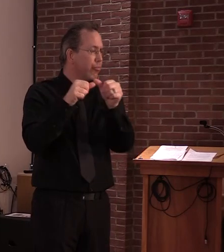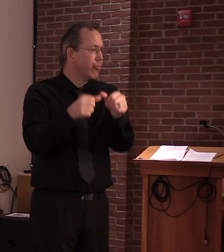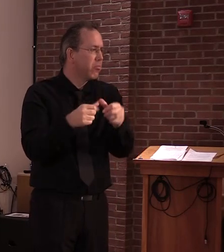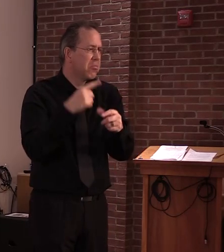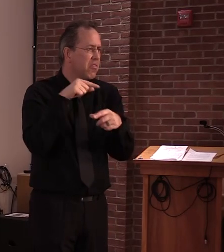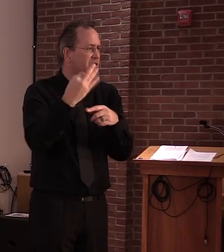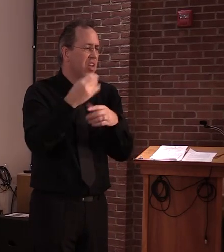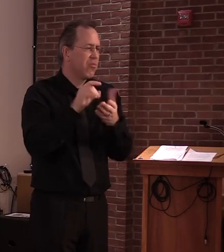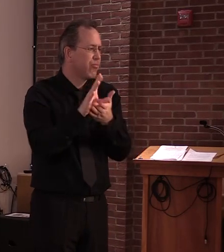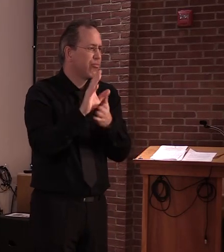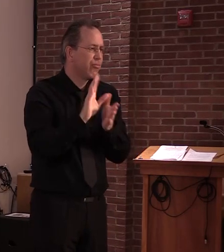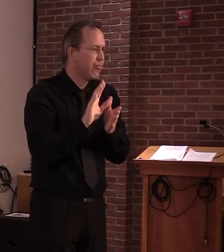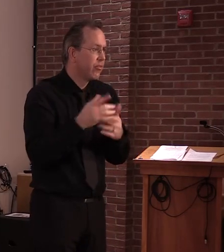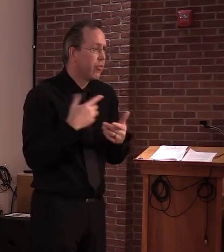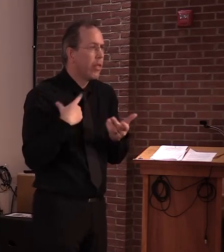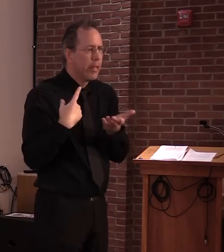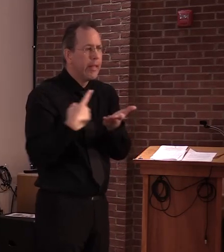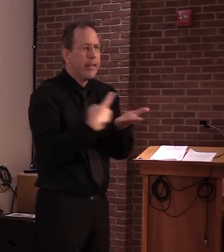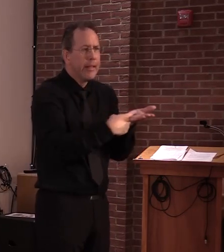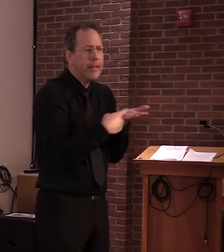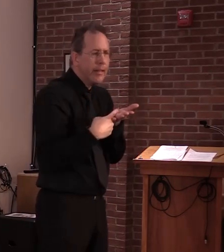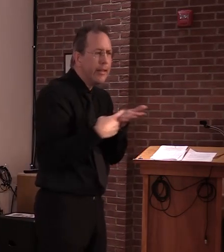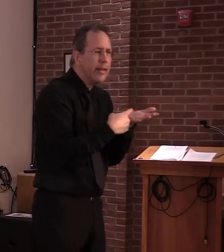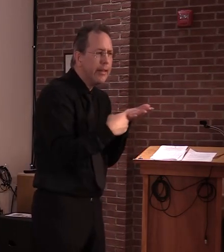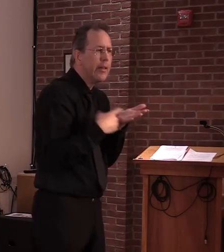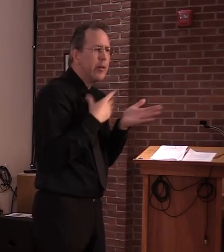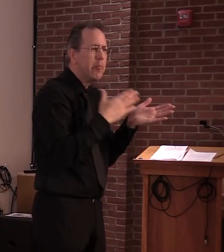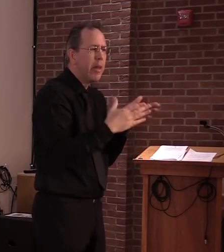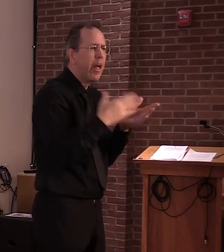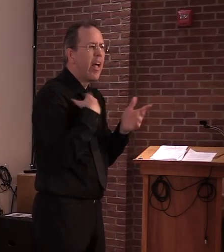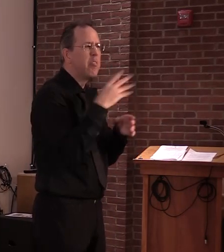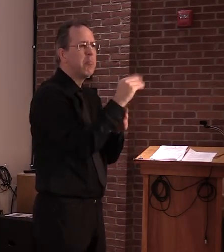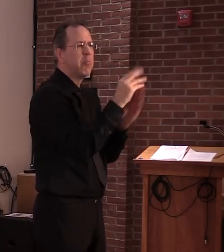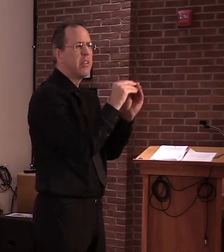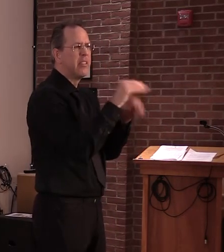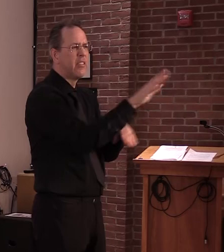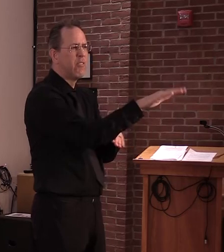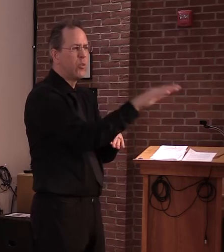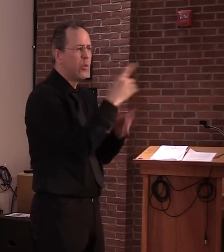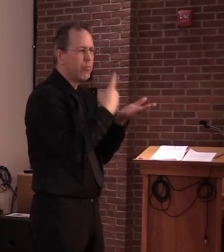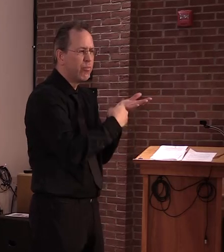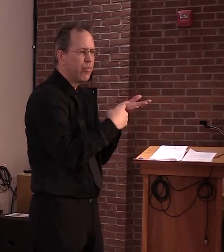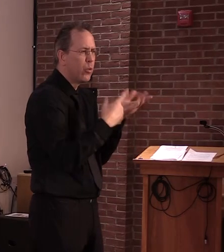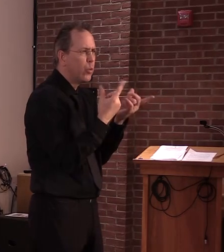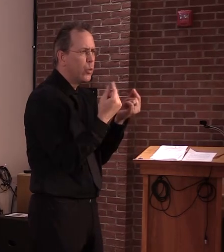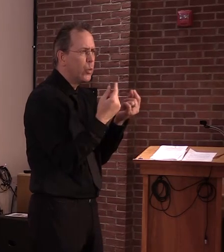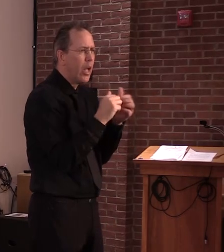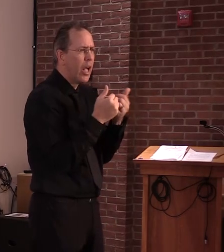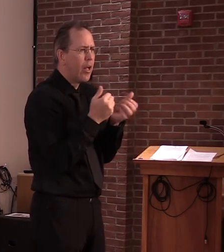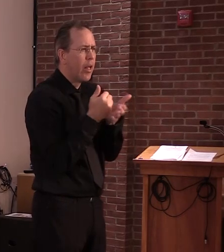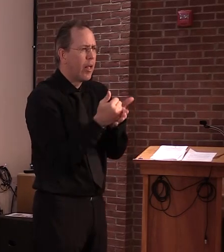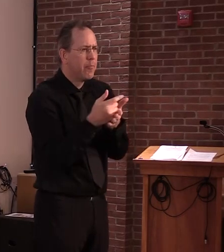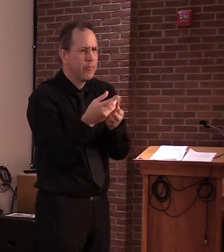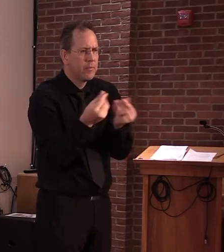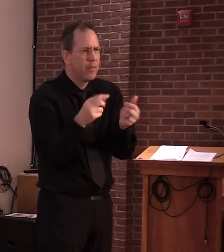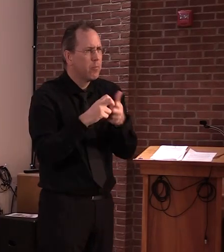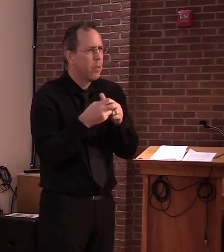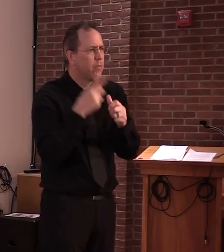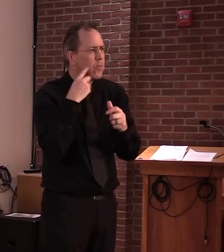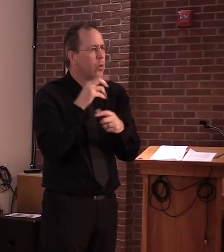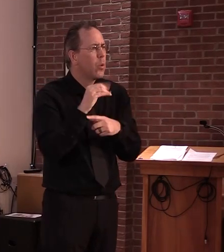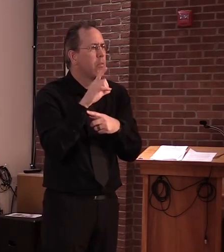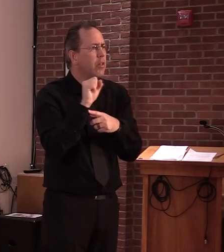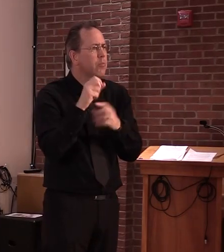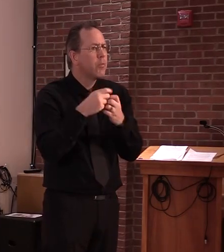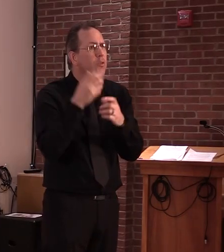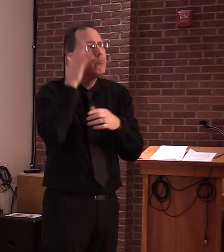And again, I'm meeting on this as well, uh, this afternoon. Sort of developing plans for the long term status of how do we